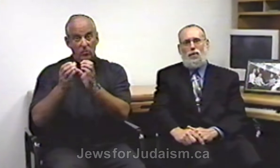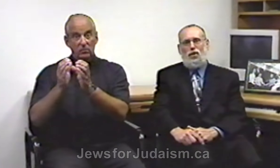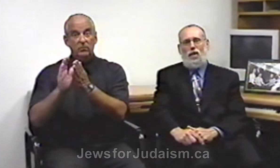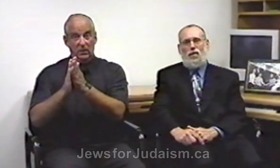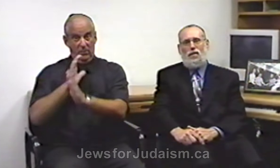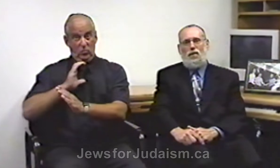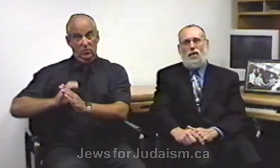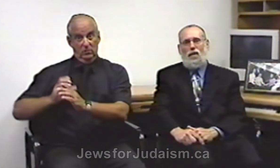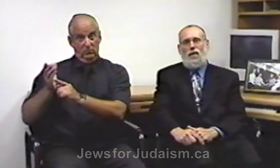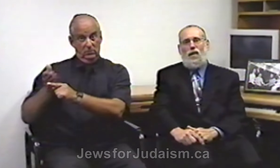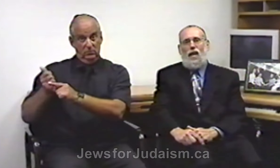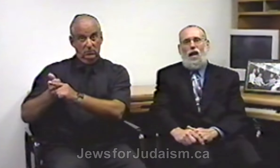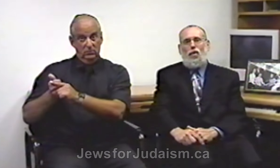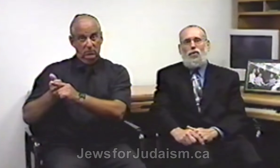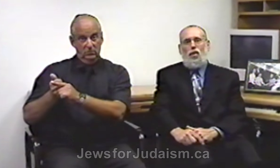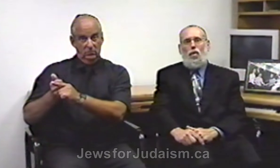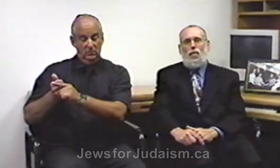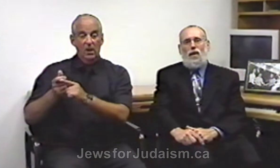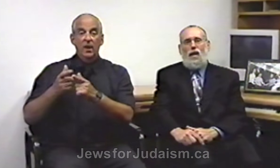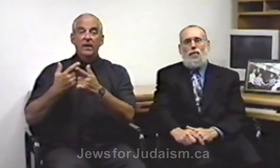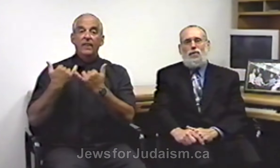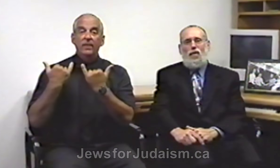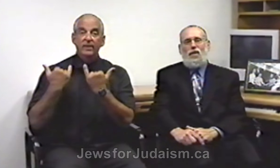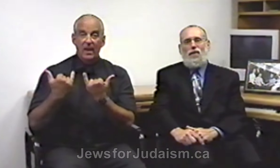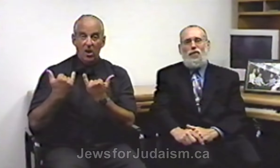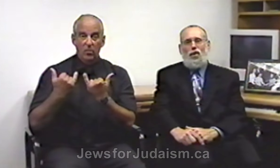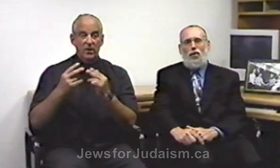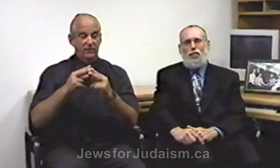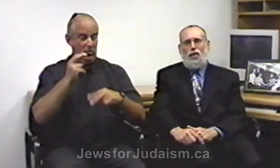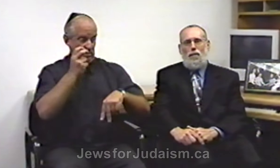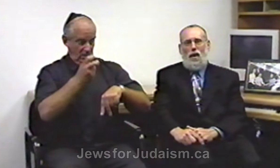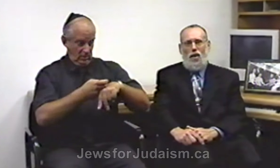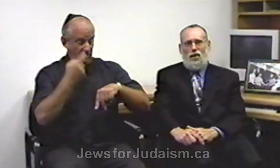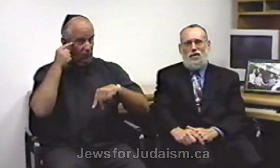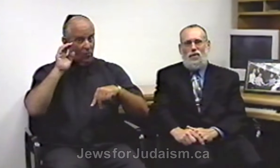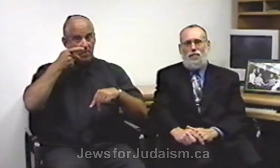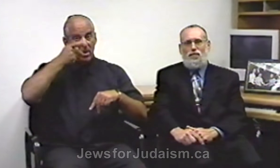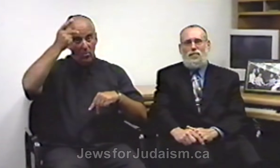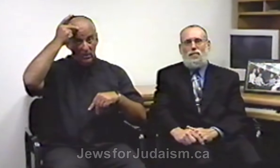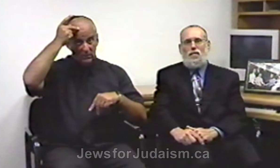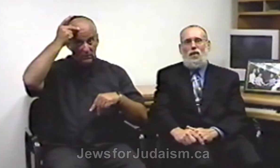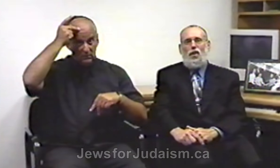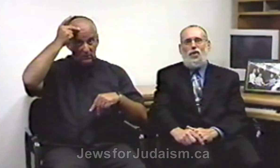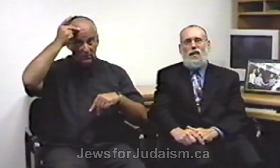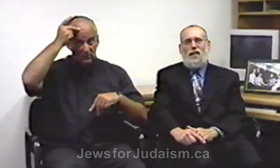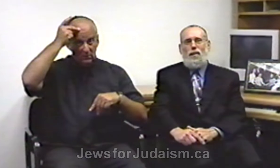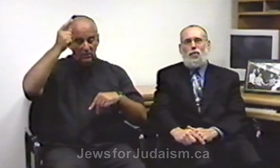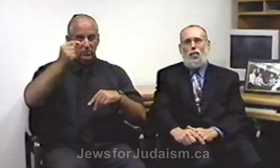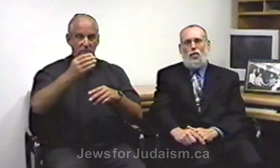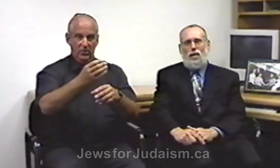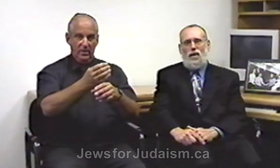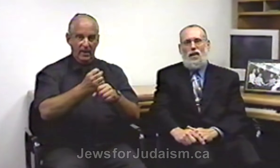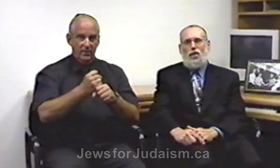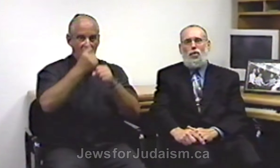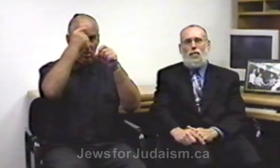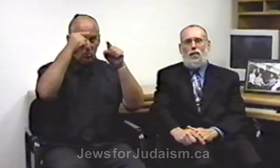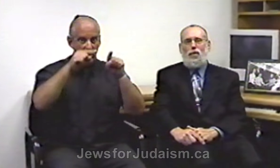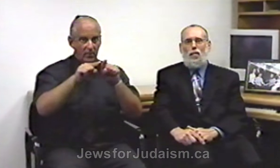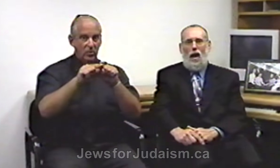missionaries and although it was very difficult for their parents to get them to agree to meet with a